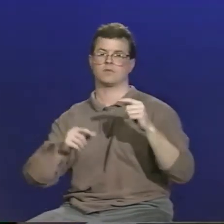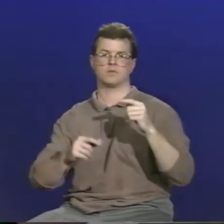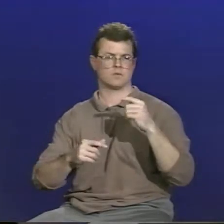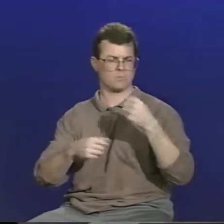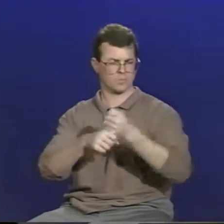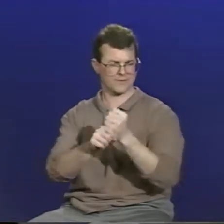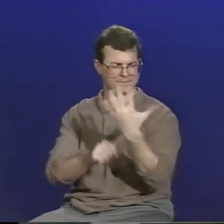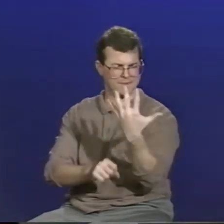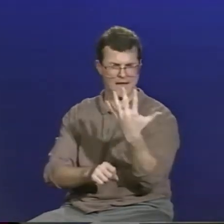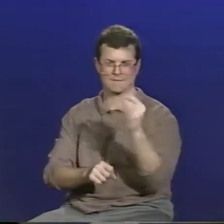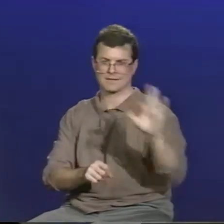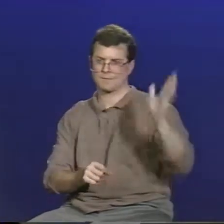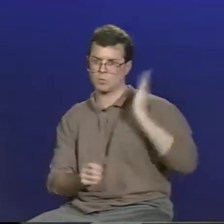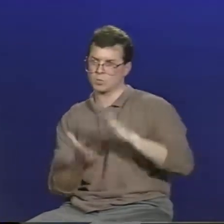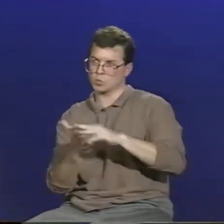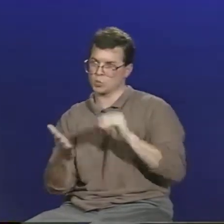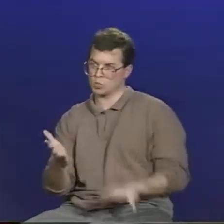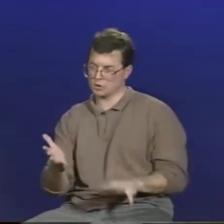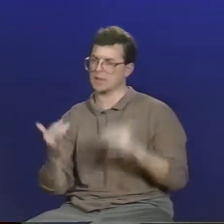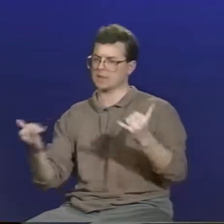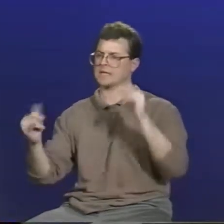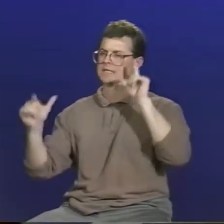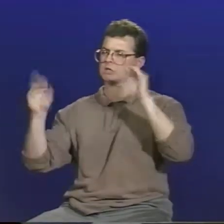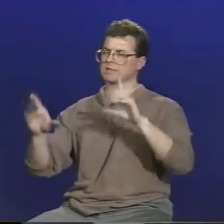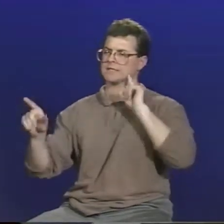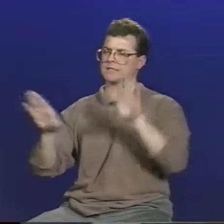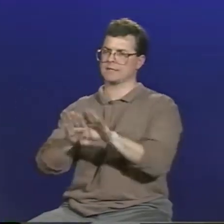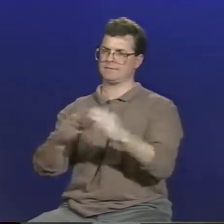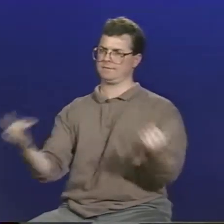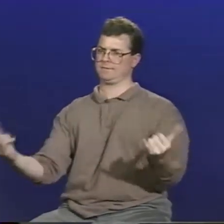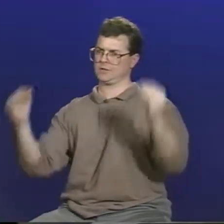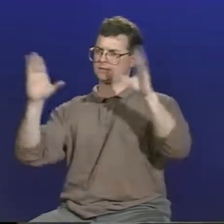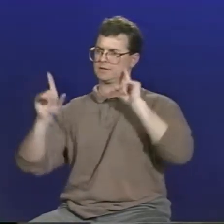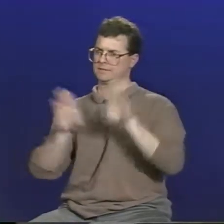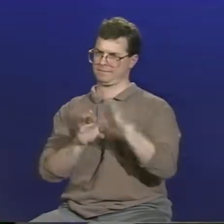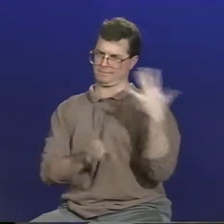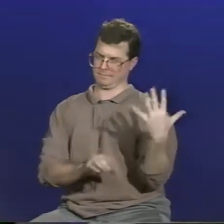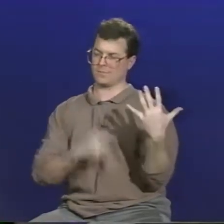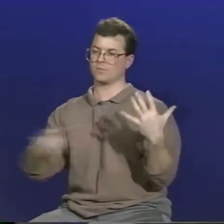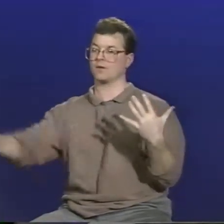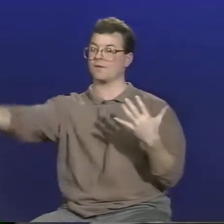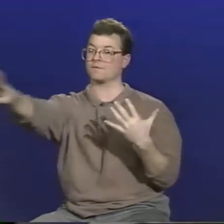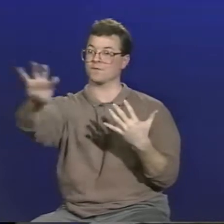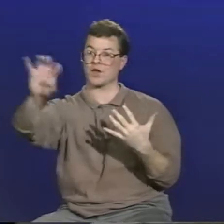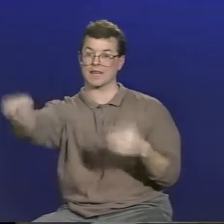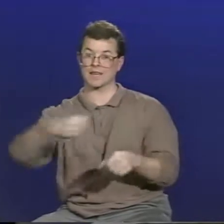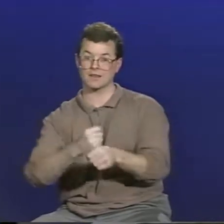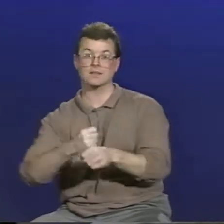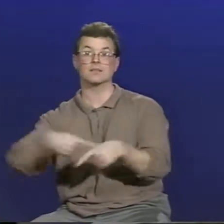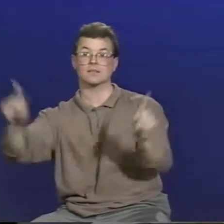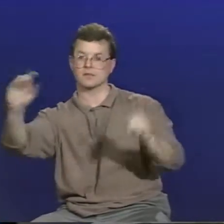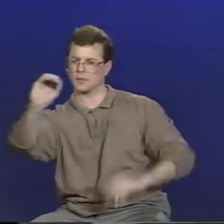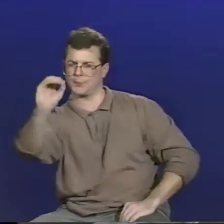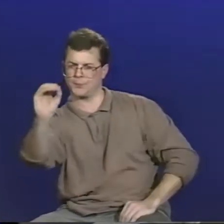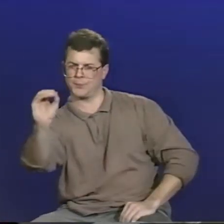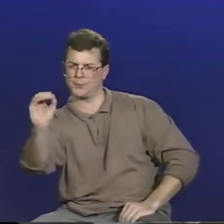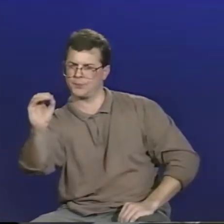He had successfully produced five good teachers of the deaf from his former students, while the other 19